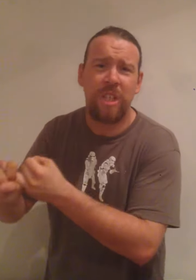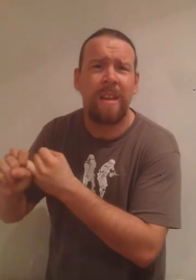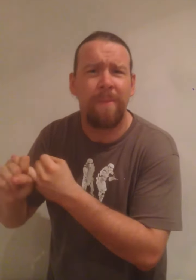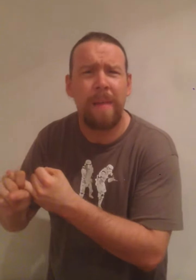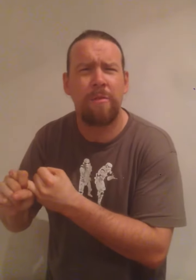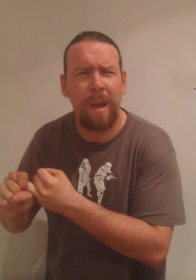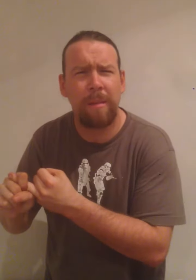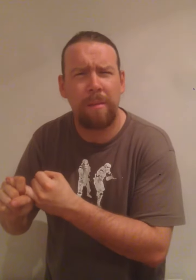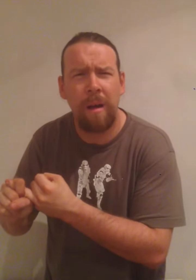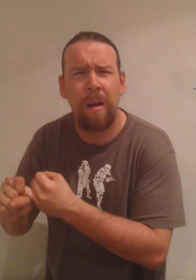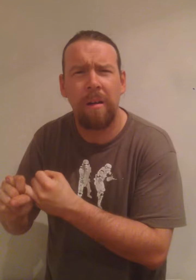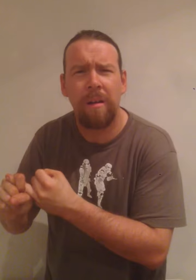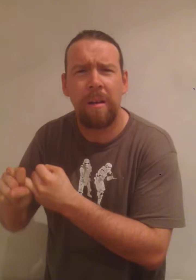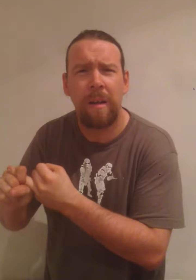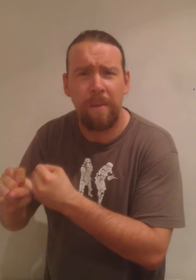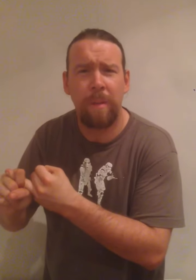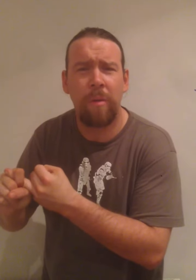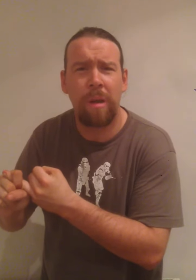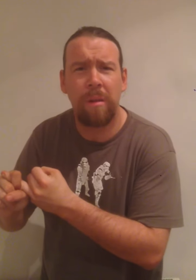Jane the fastest rising star in female wrestling.